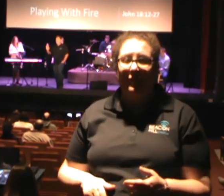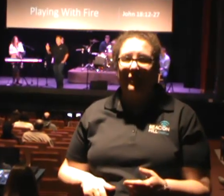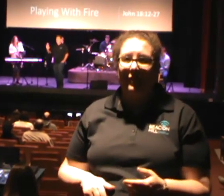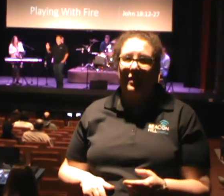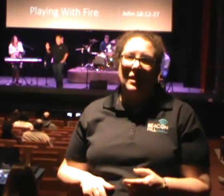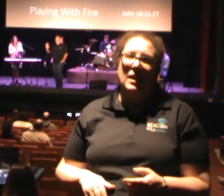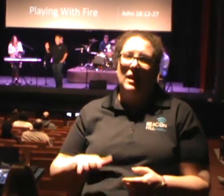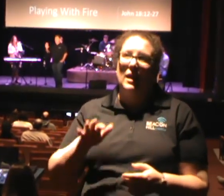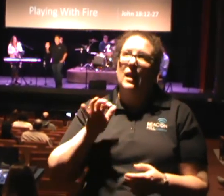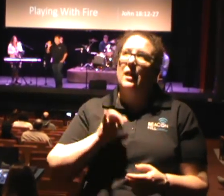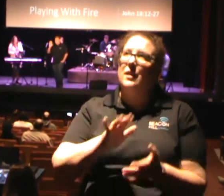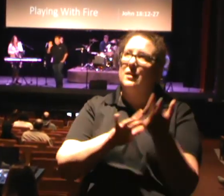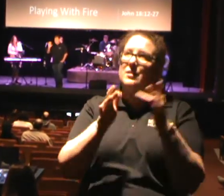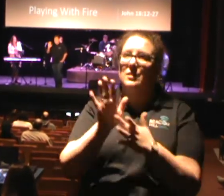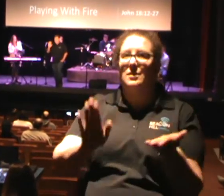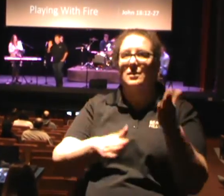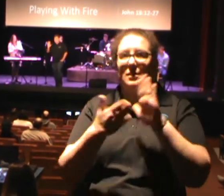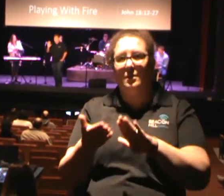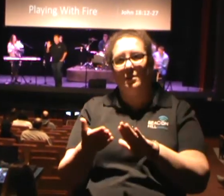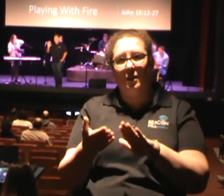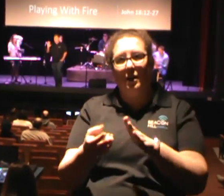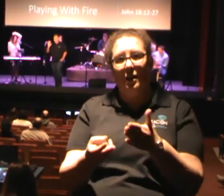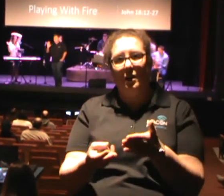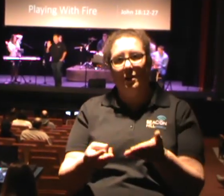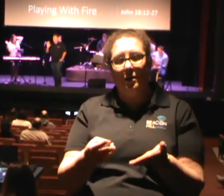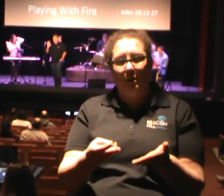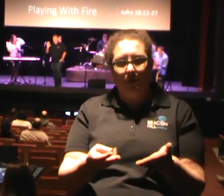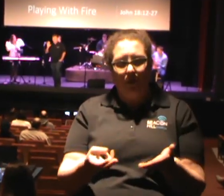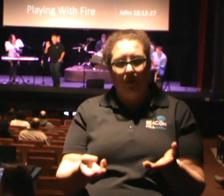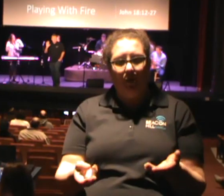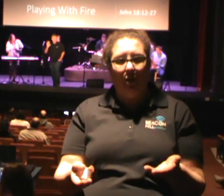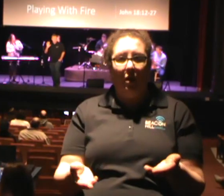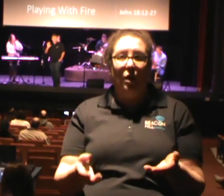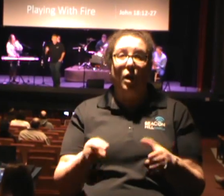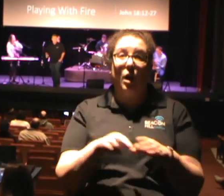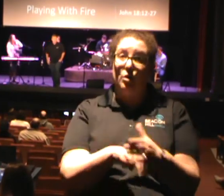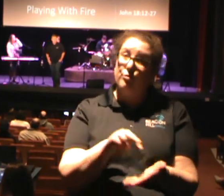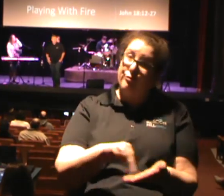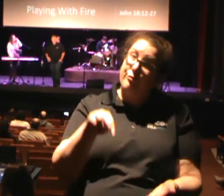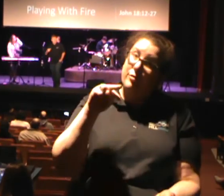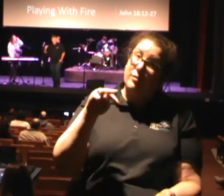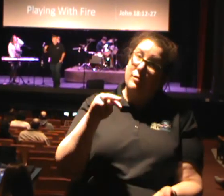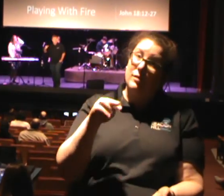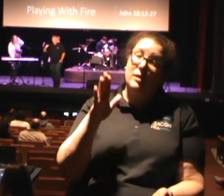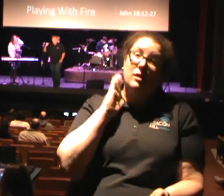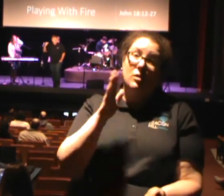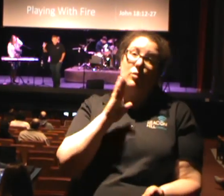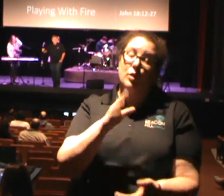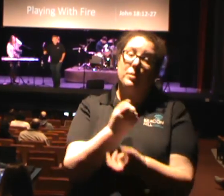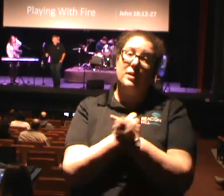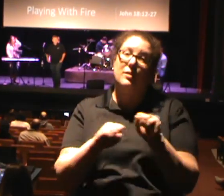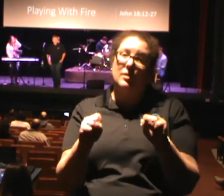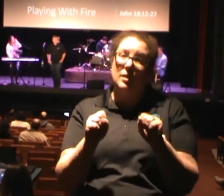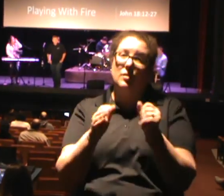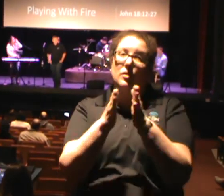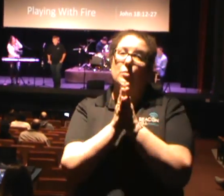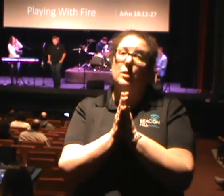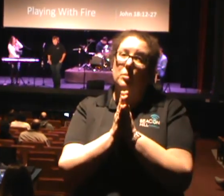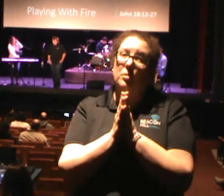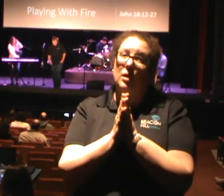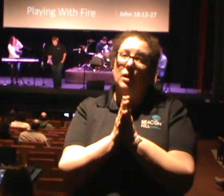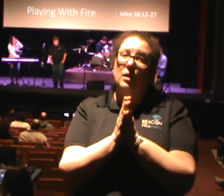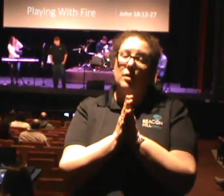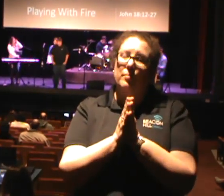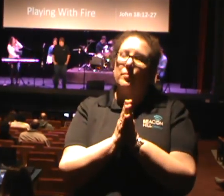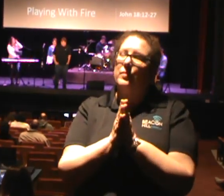this morning, but I know that you need to take it seriously. You've got something that is affecting your relationship with God. So, I'm going to pray and I'm to ask you to respond this